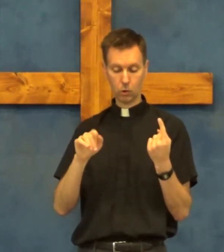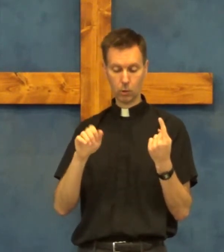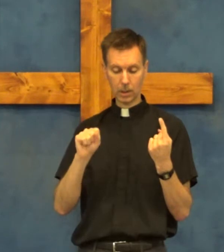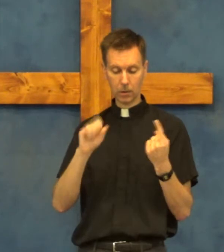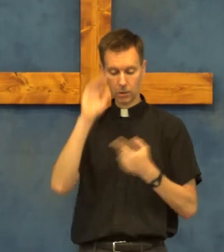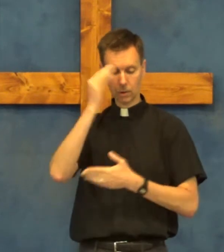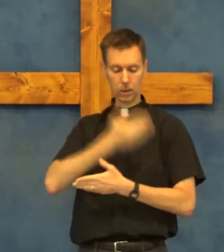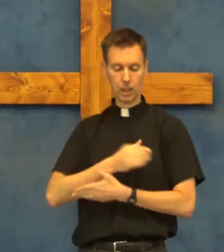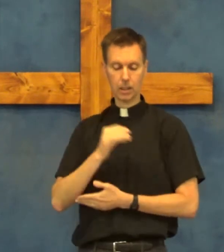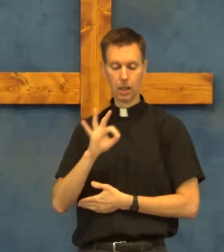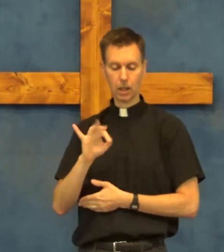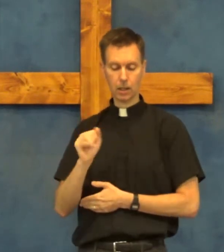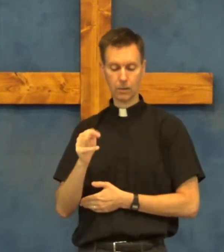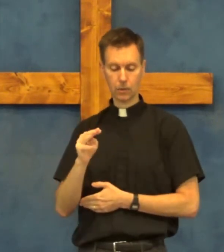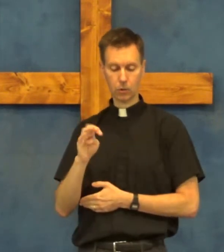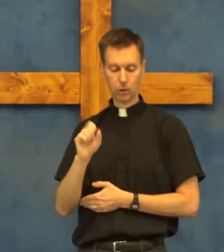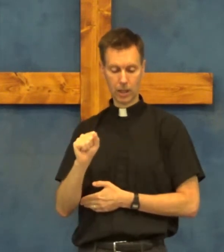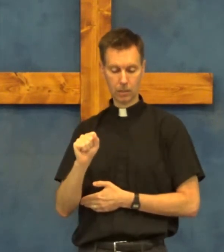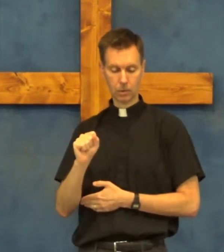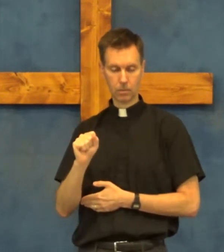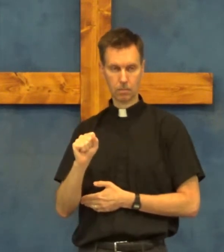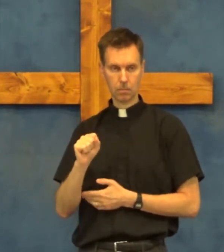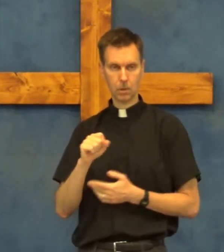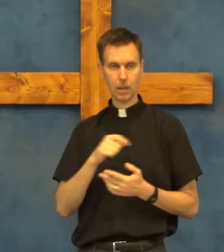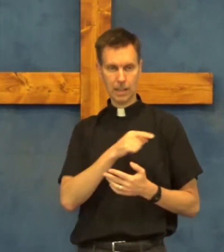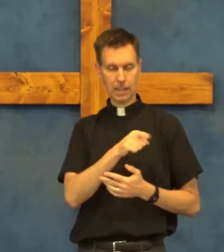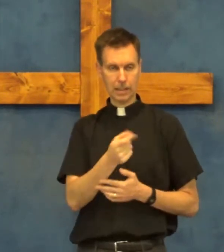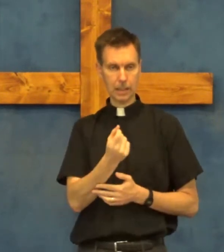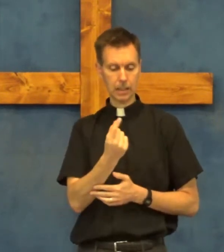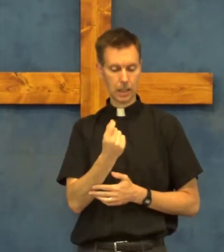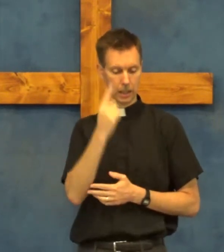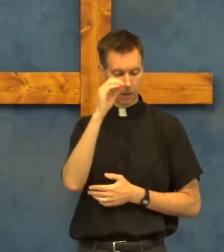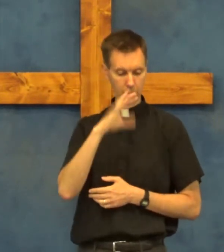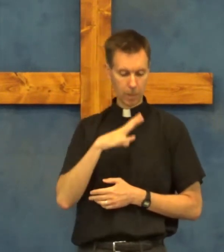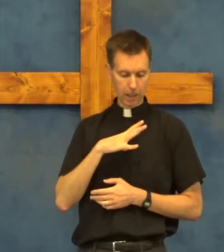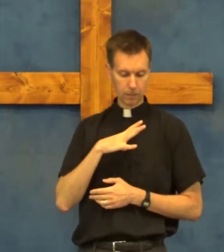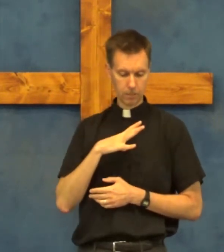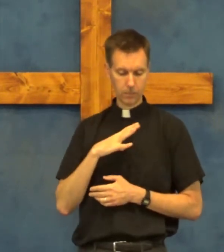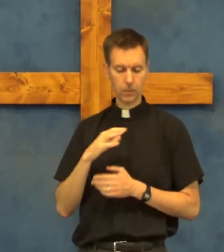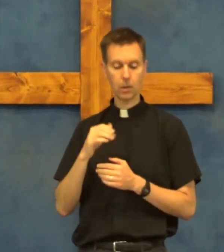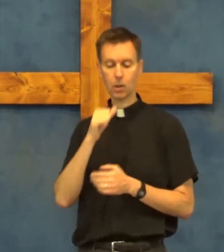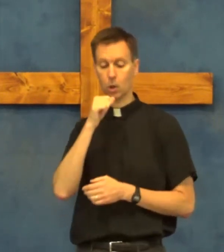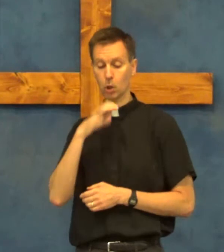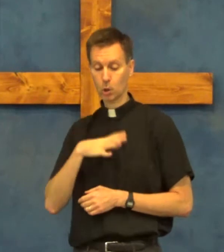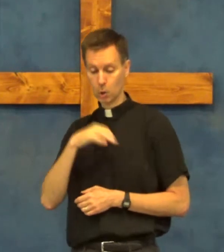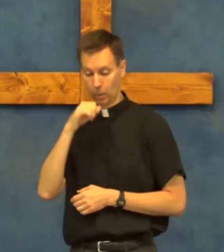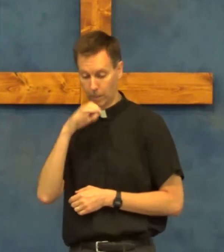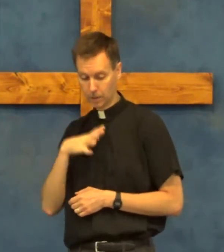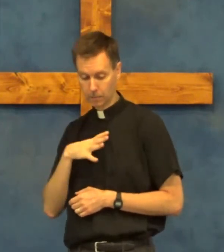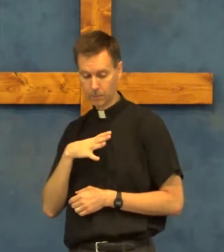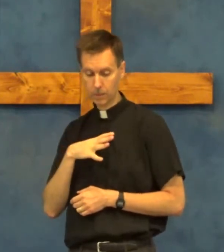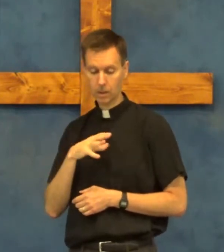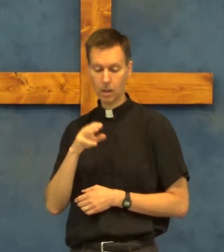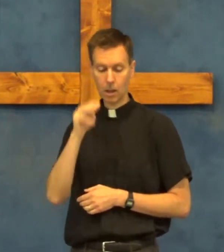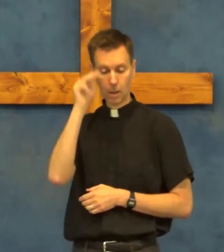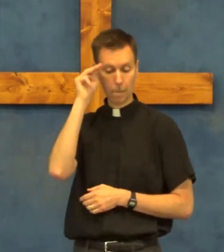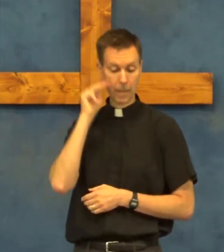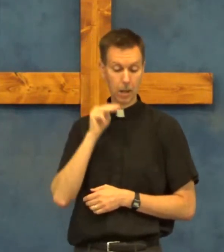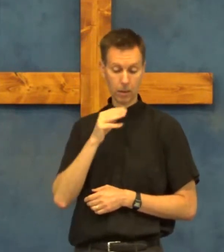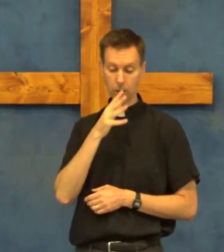judas the son of james these eleven men the women married